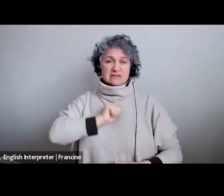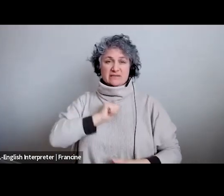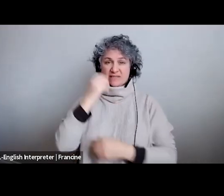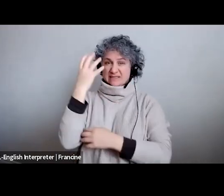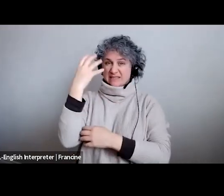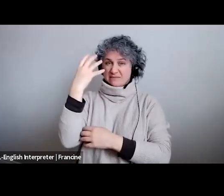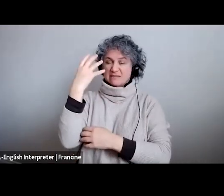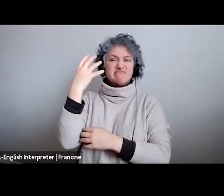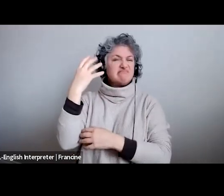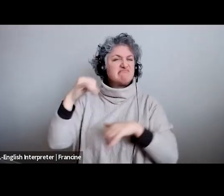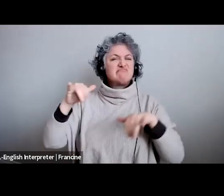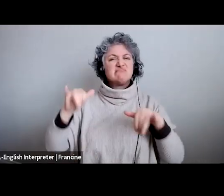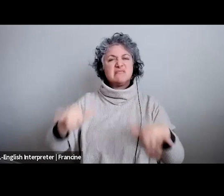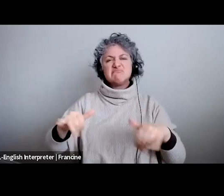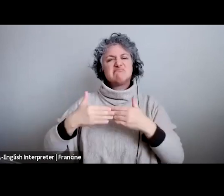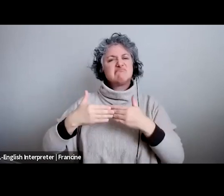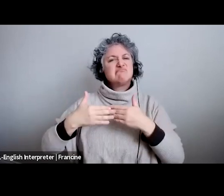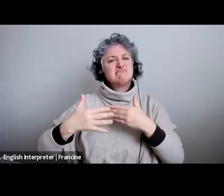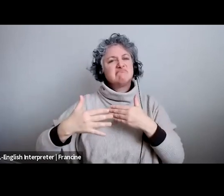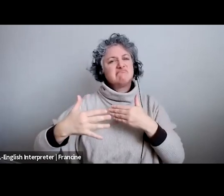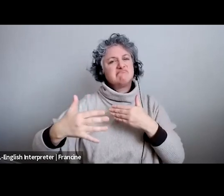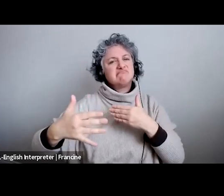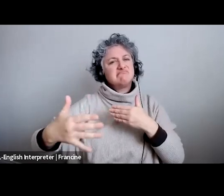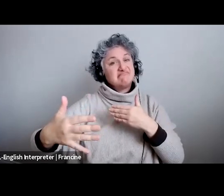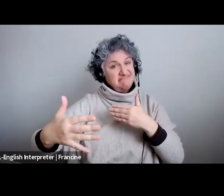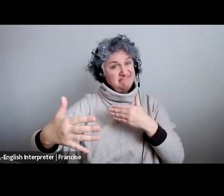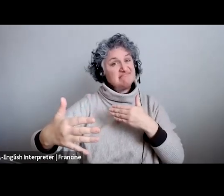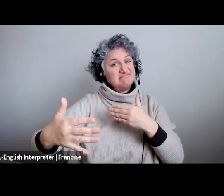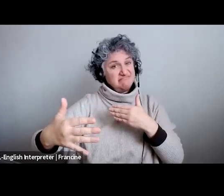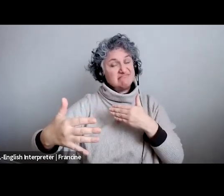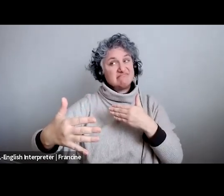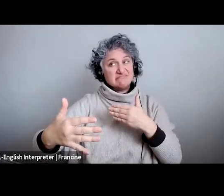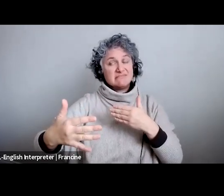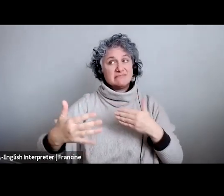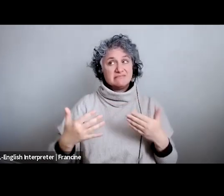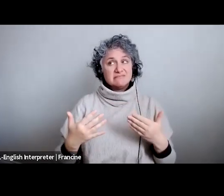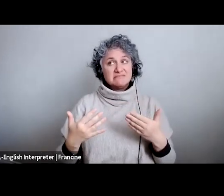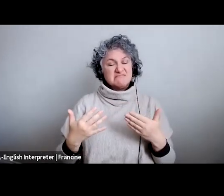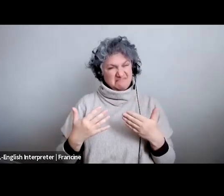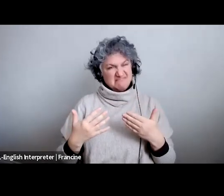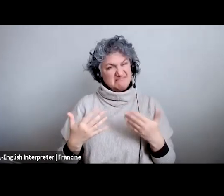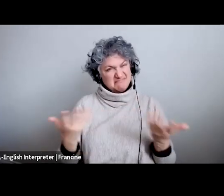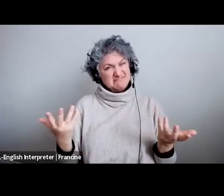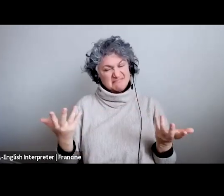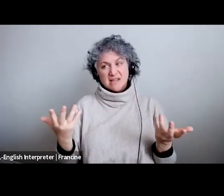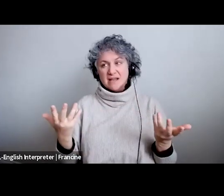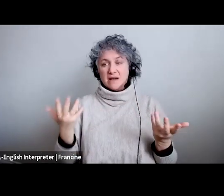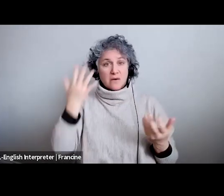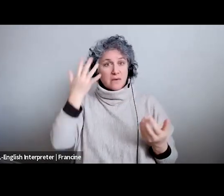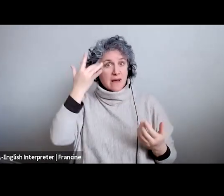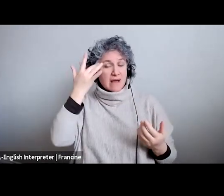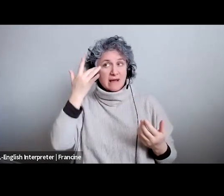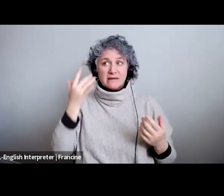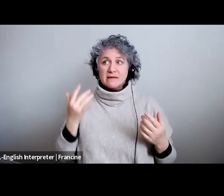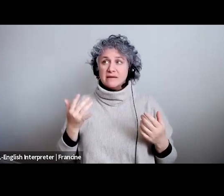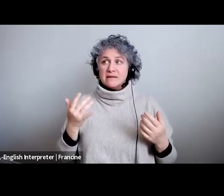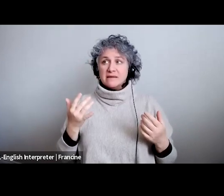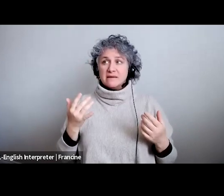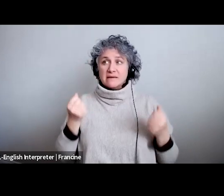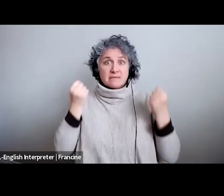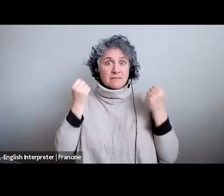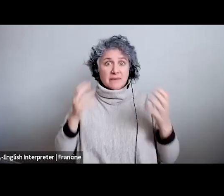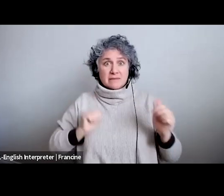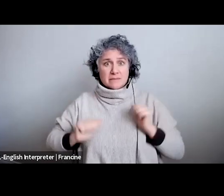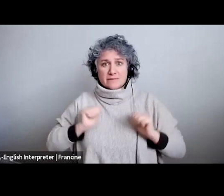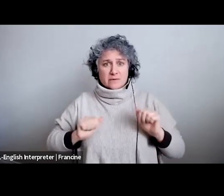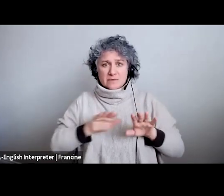for quite some time i think they'll i think that because there's so many performers now all across the